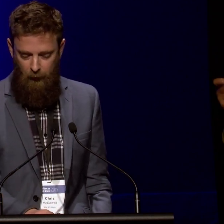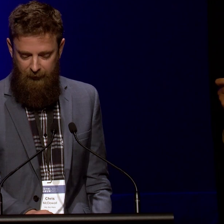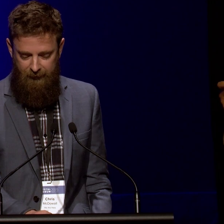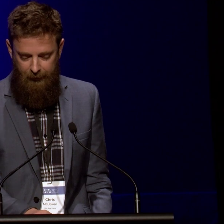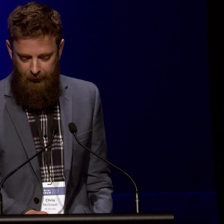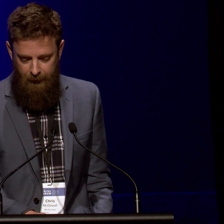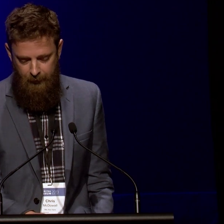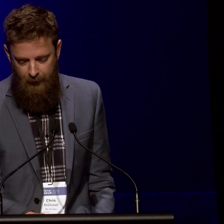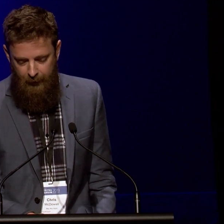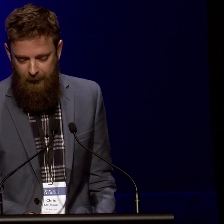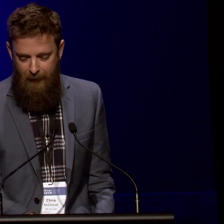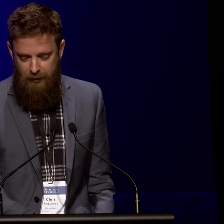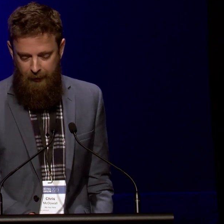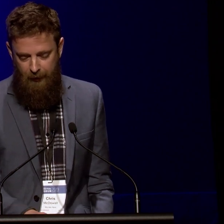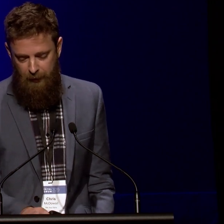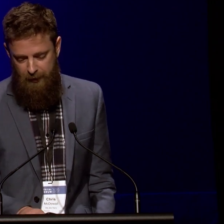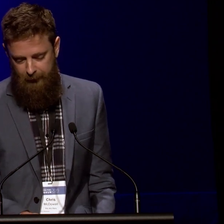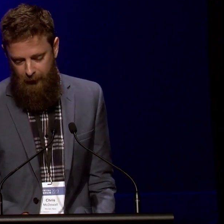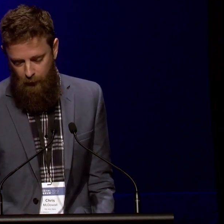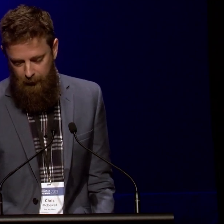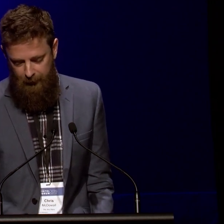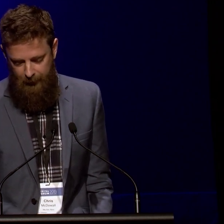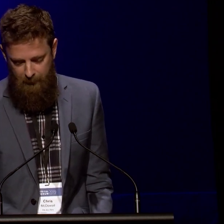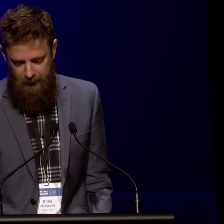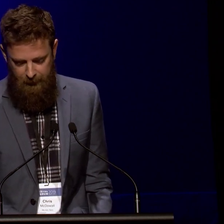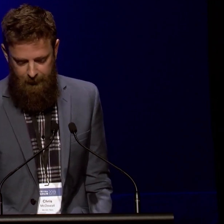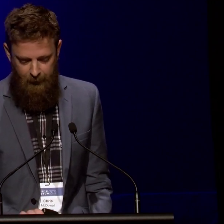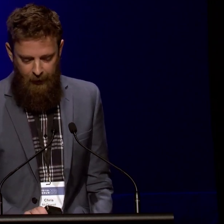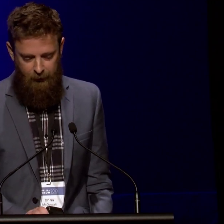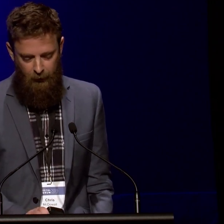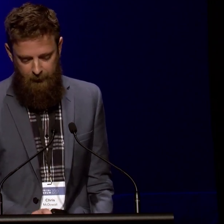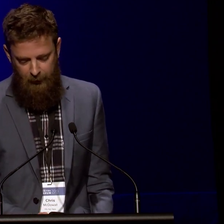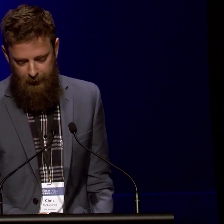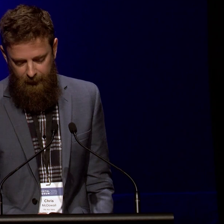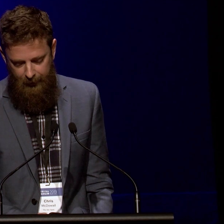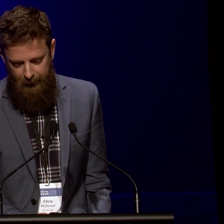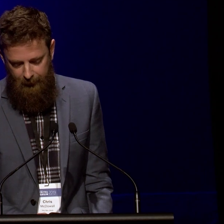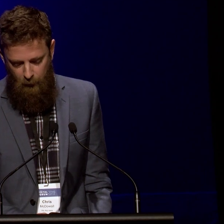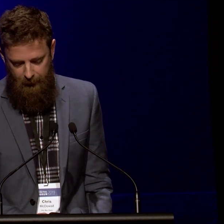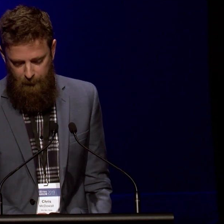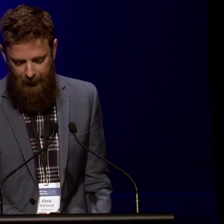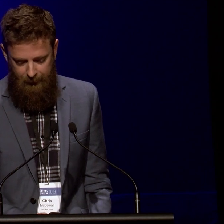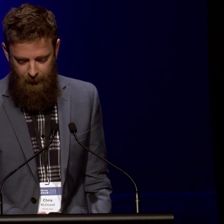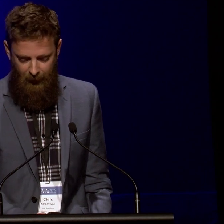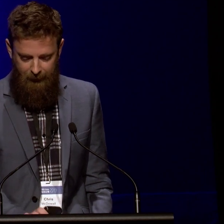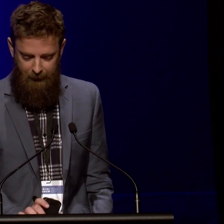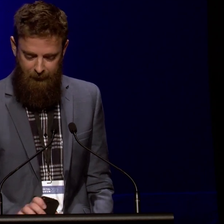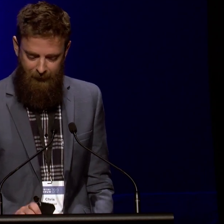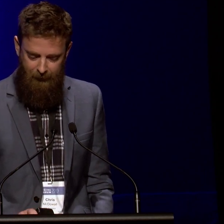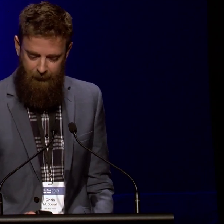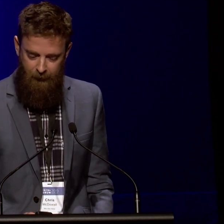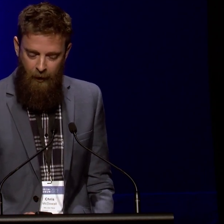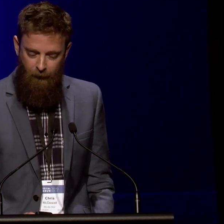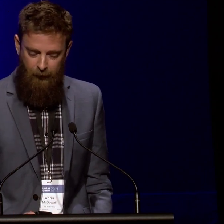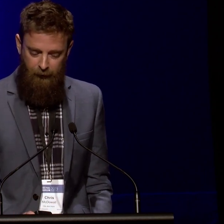gazing at the wall of his study. He's imagining and projecting thoughts into images, his contemplative gaze at once pensive and yet